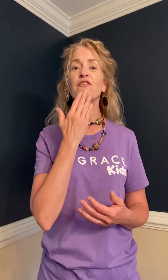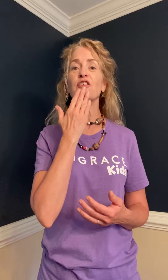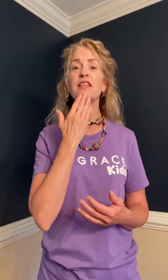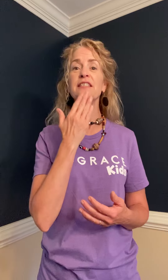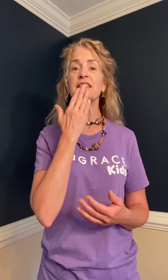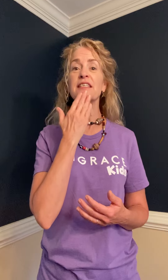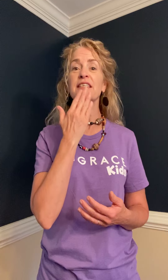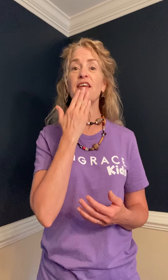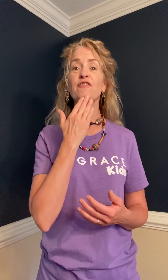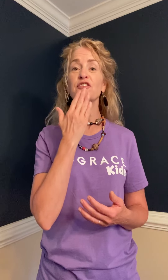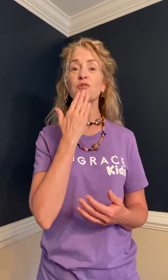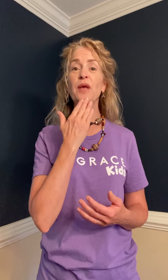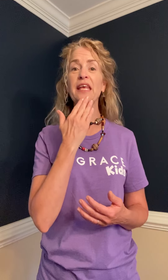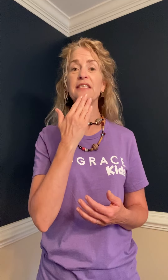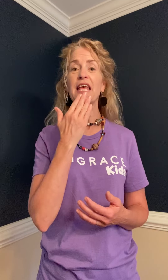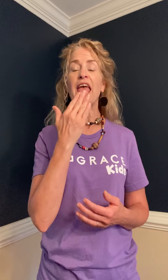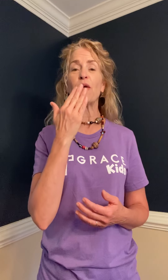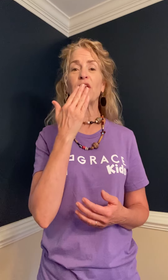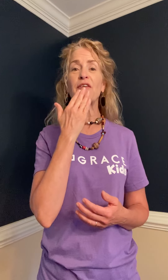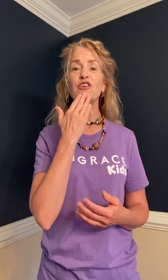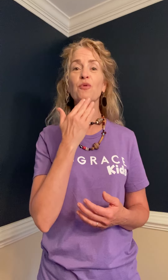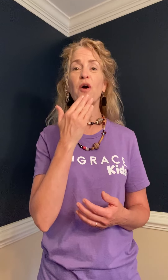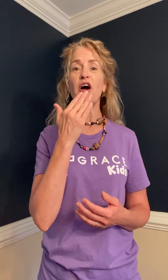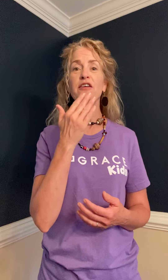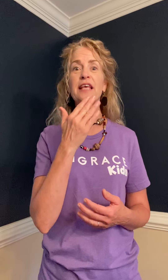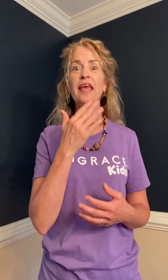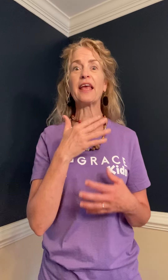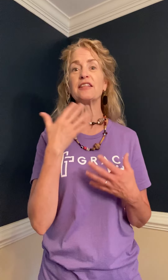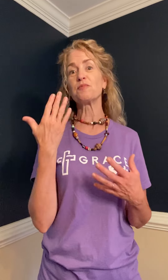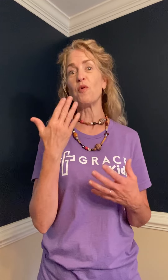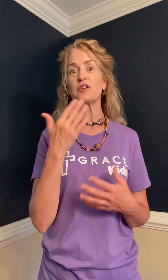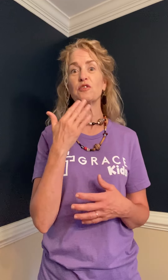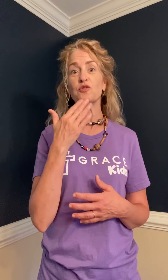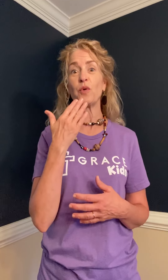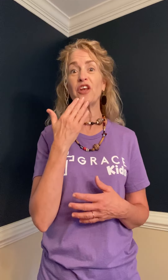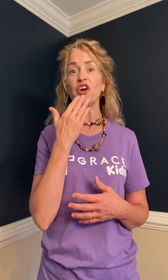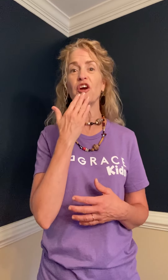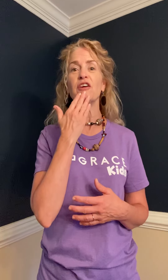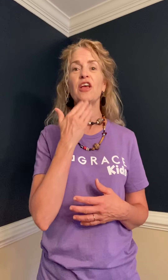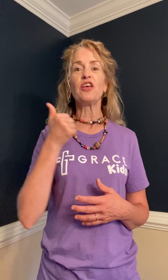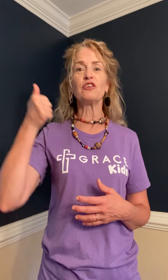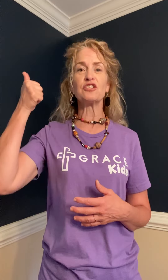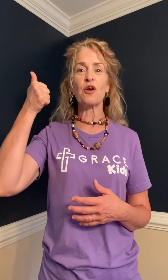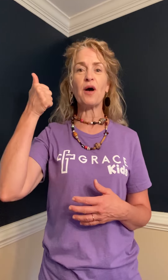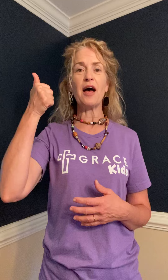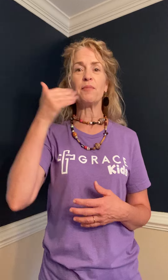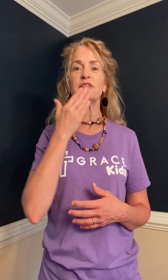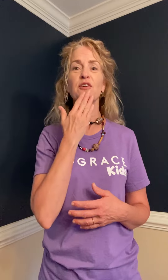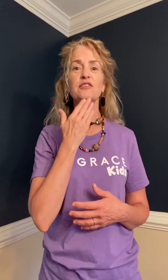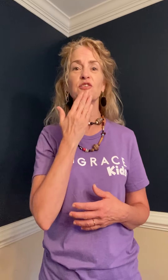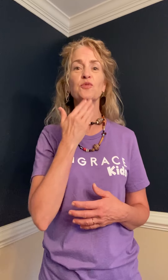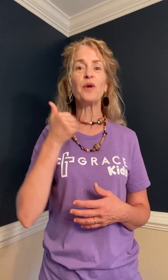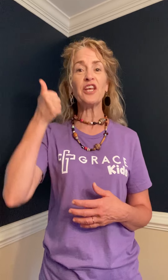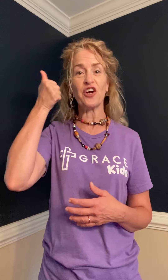for this is a sign for sweet and whenever you are saying it's more it's sweeter you just go up so it's sweeter